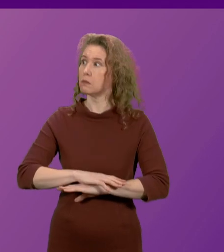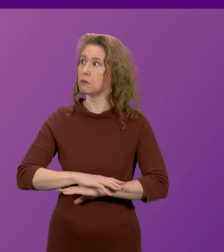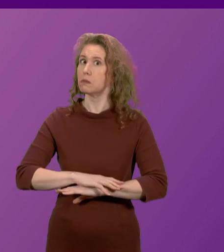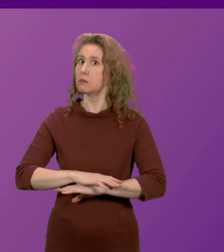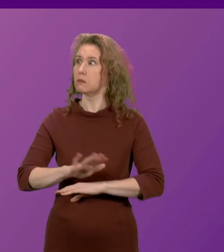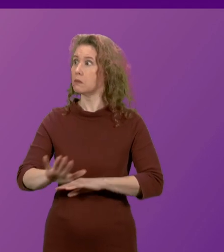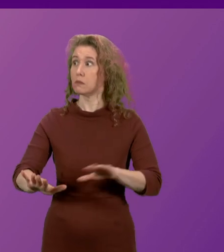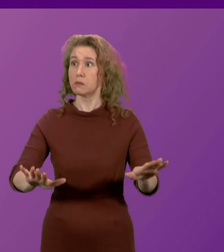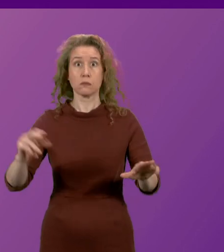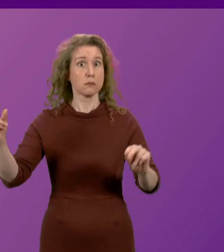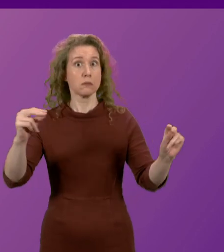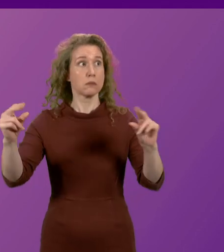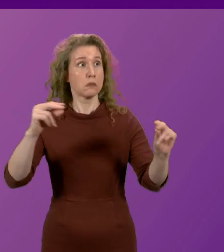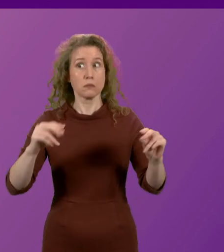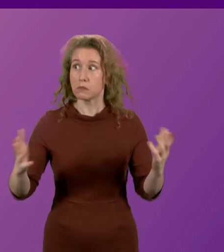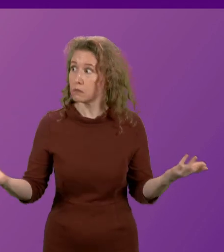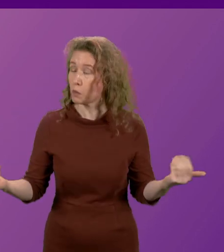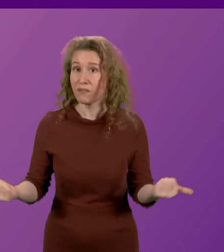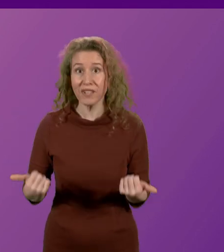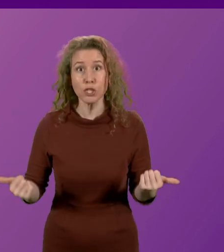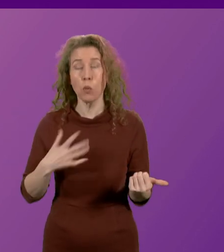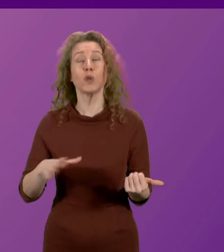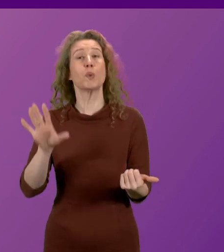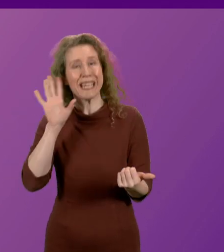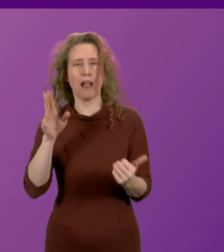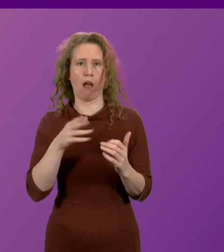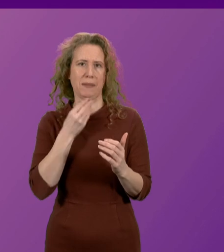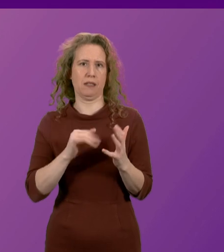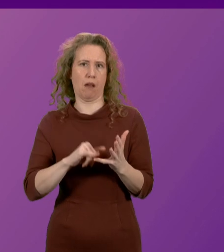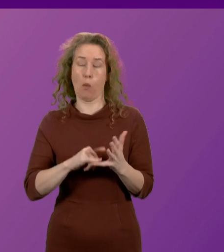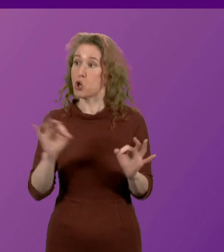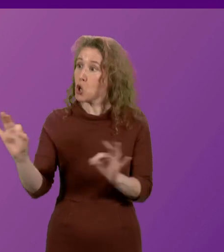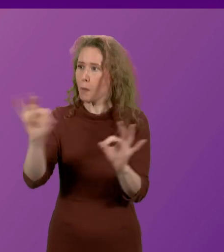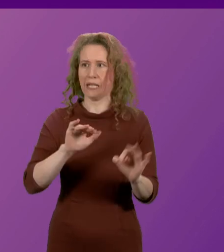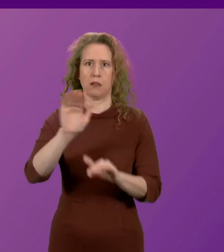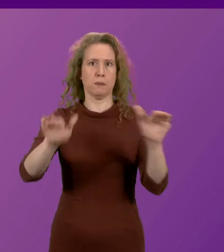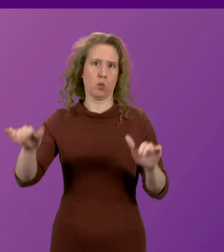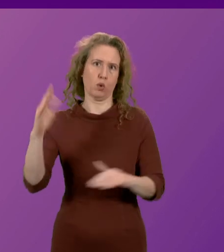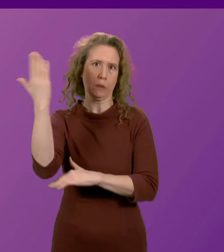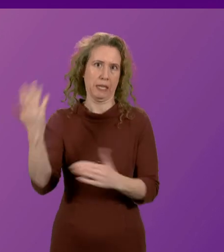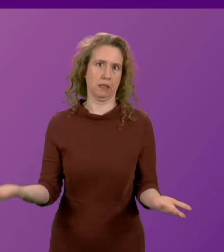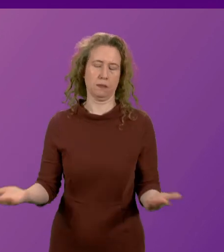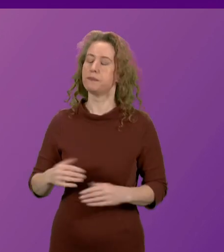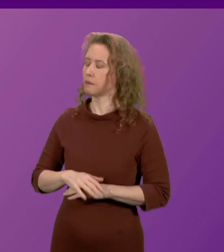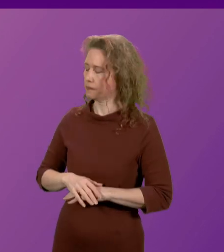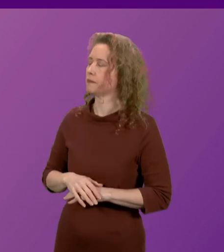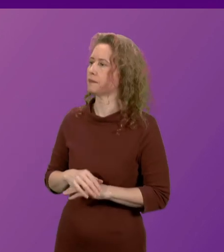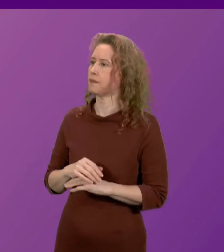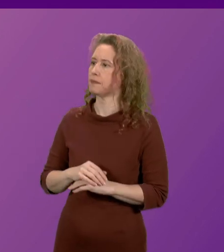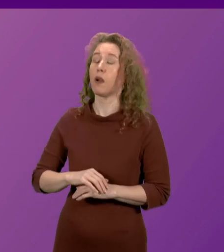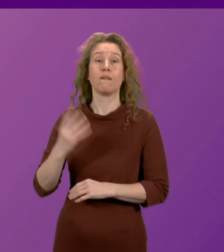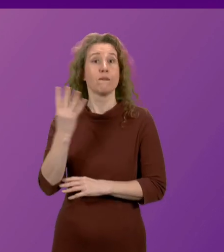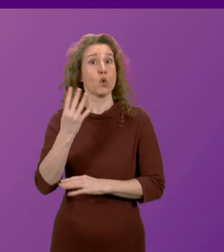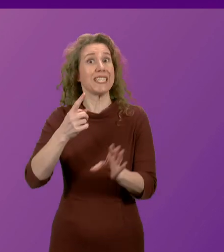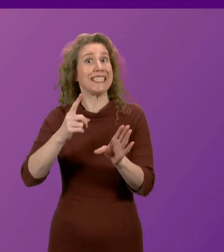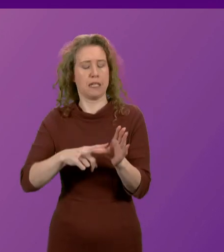Quite finished? Can we please hear Mr. Sarwar? No one else has been called to speak. After 14 years it delivers